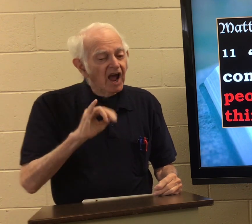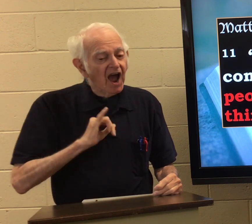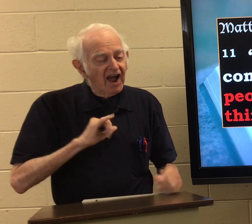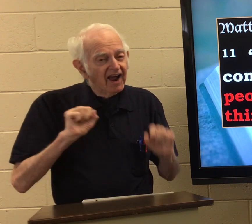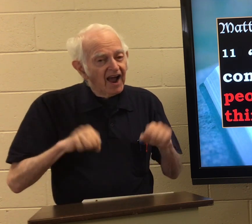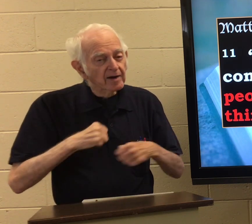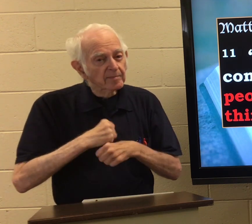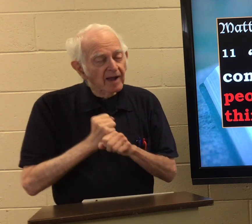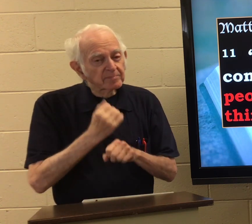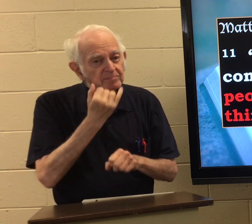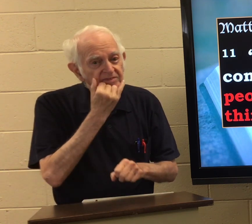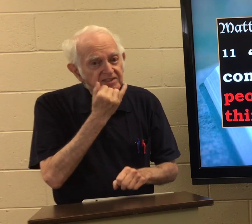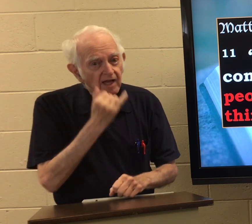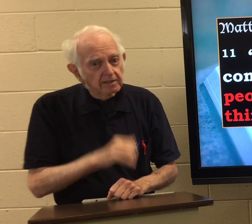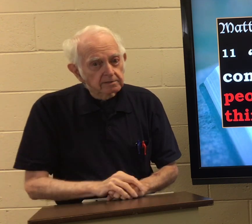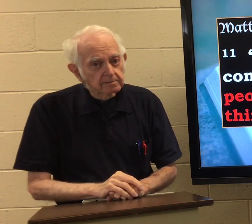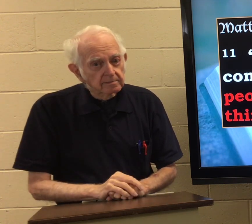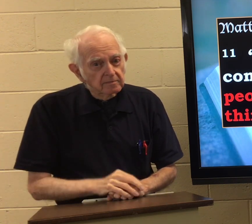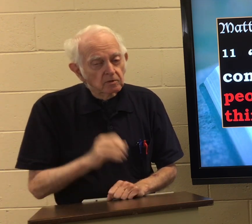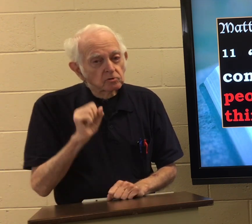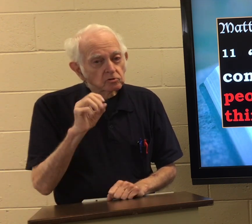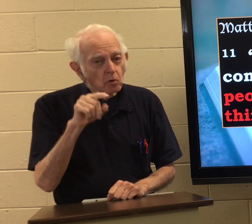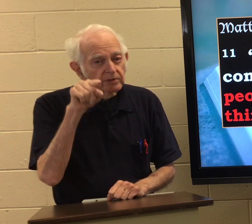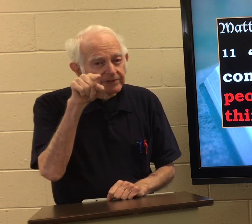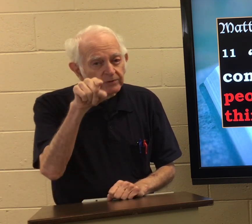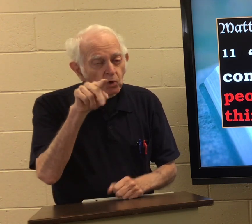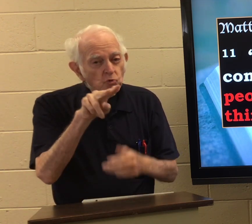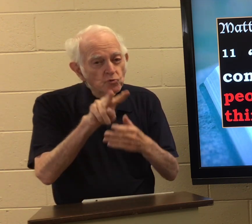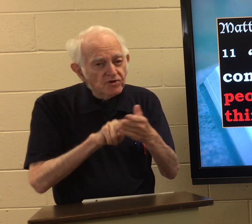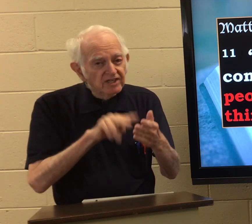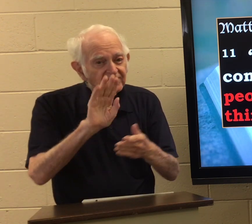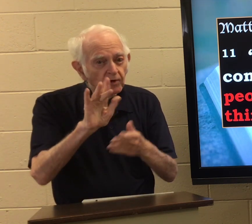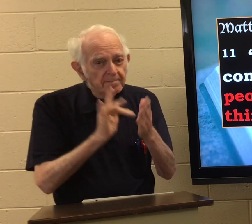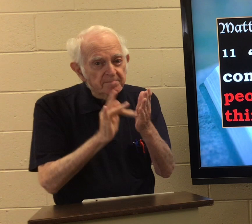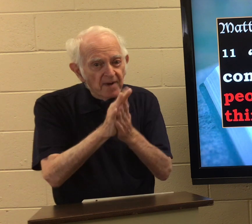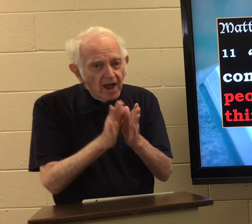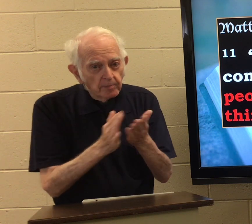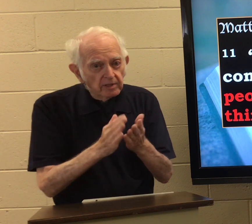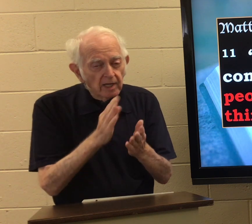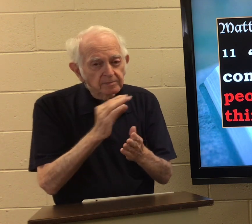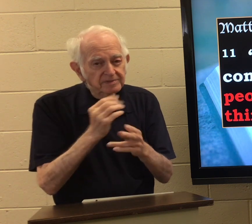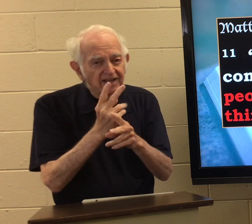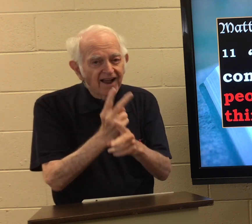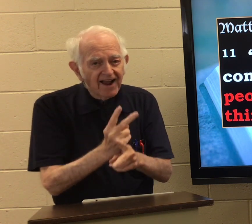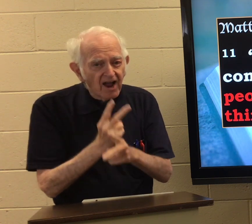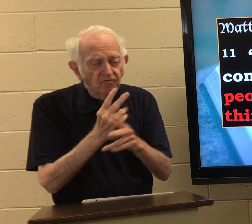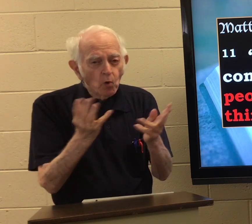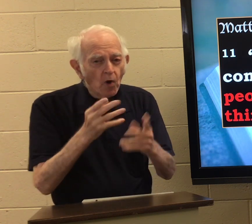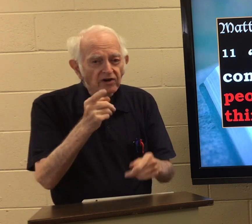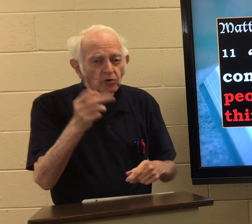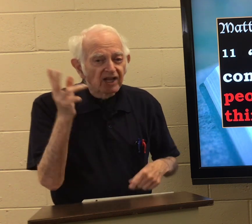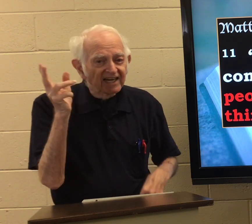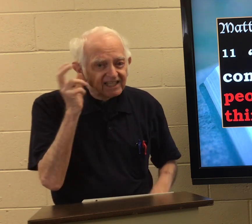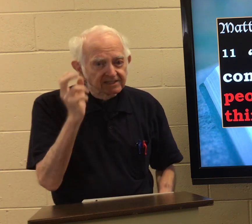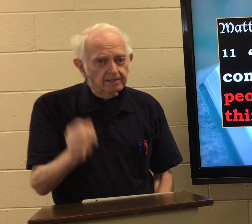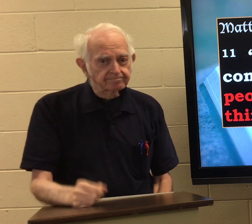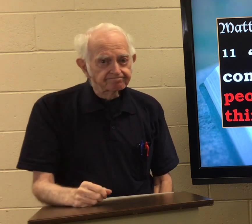Even I can make mistakes. So you need to read your Bible. And be careful what you hear.